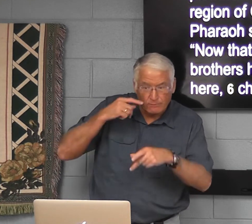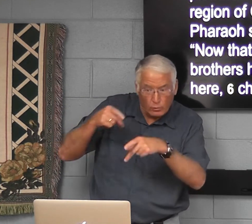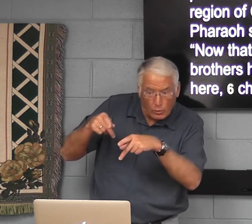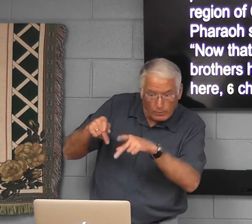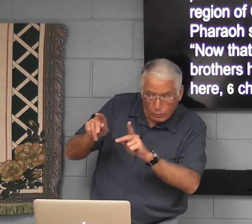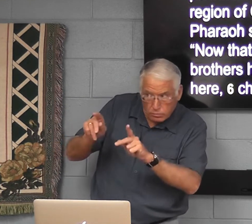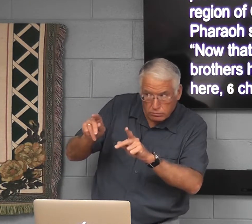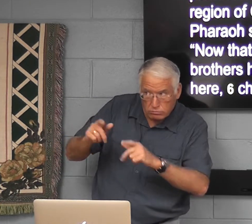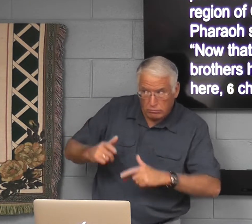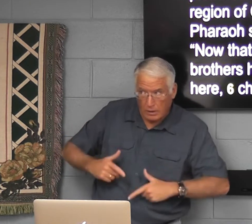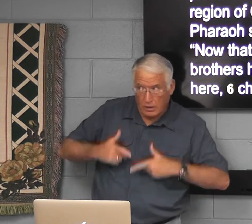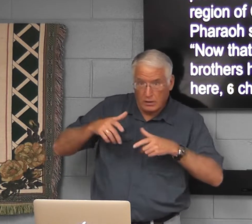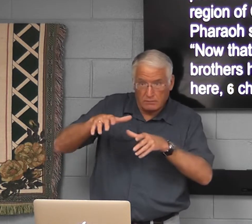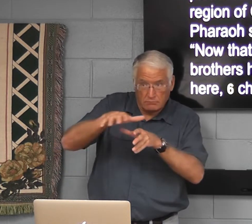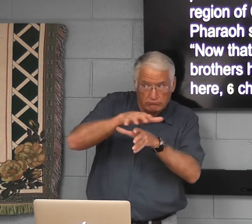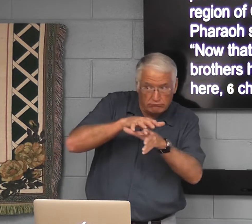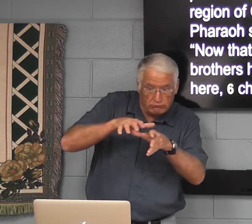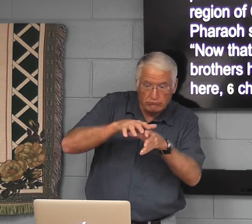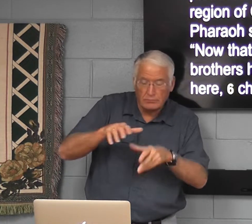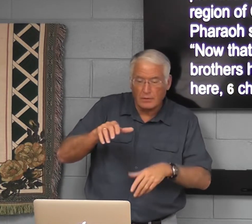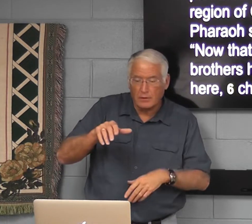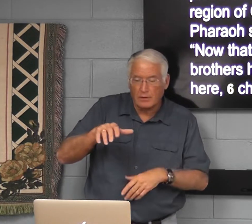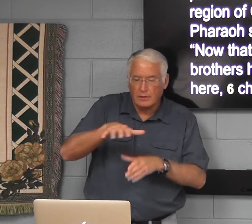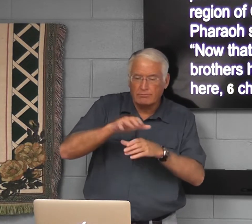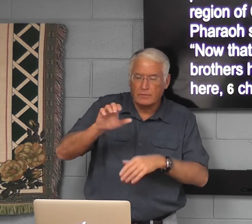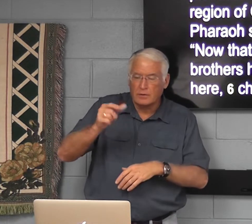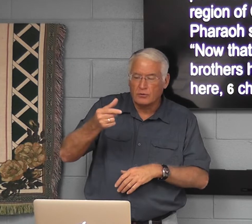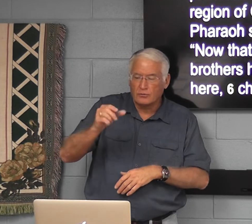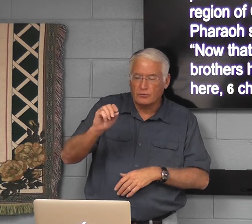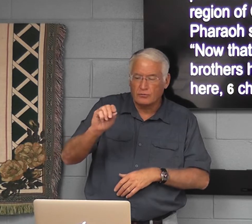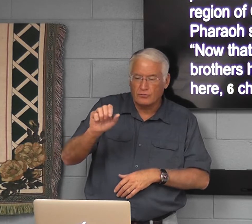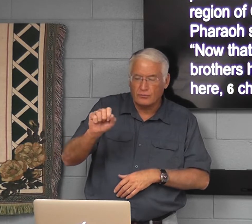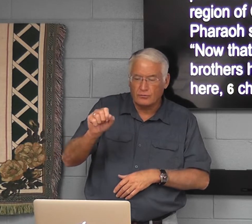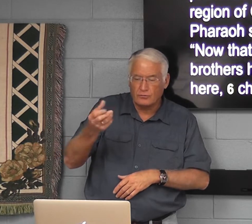Asking the pharaoh to give them permission to live in the region of Goshen.